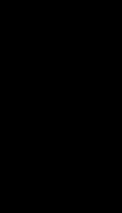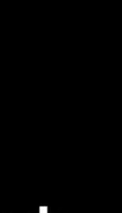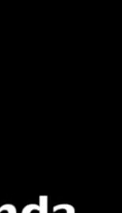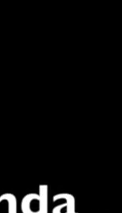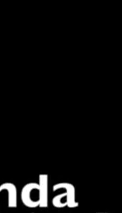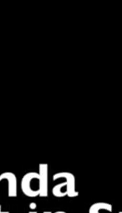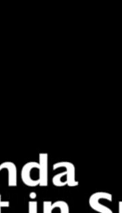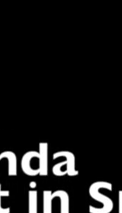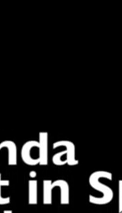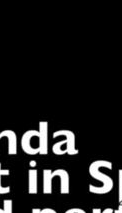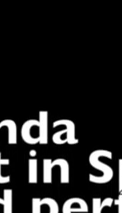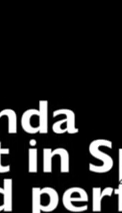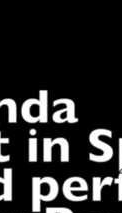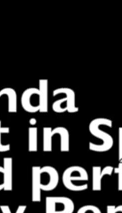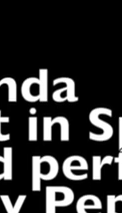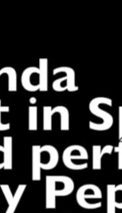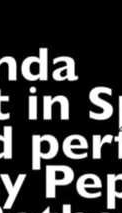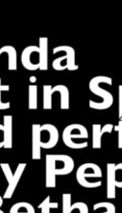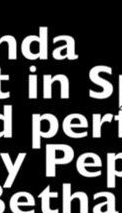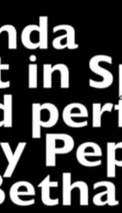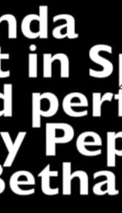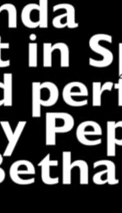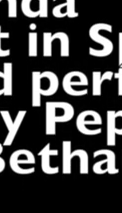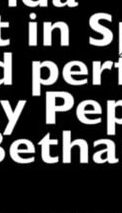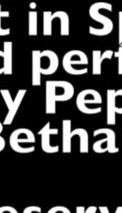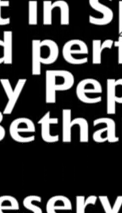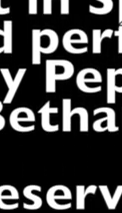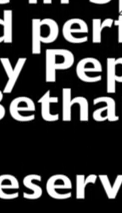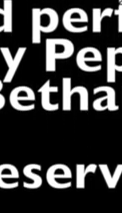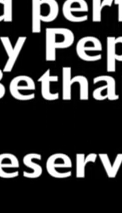She to-Tfaced She had a at about her, chained